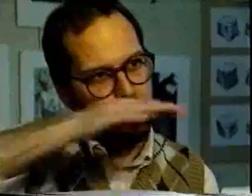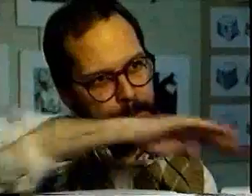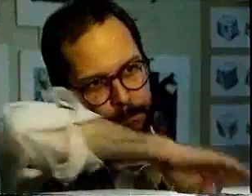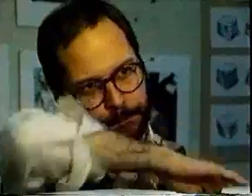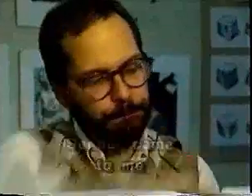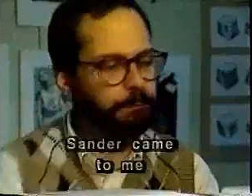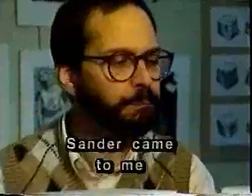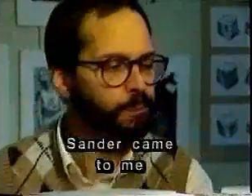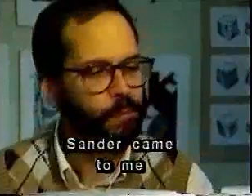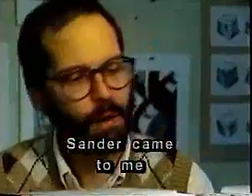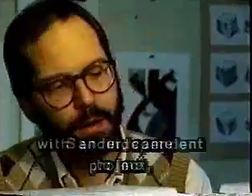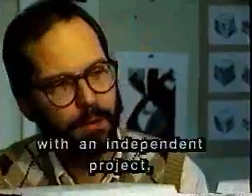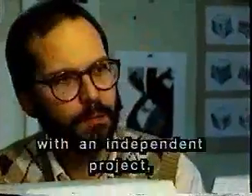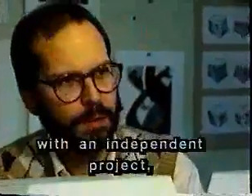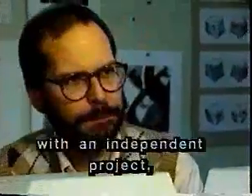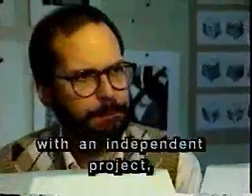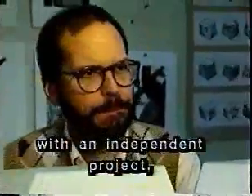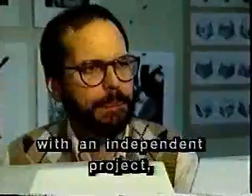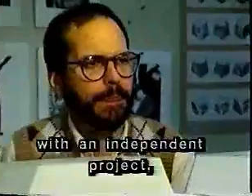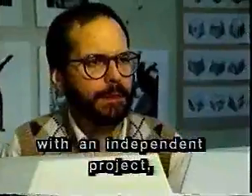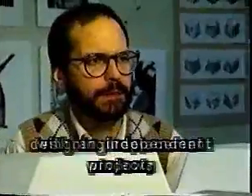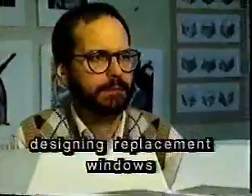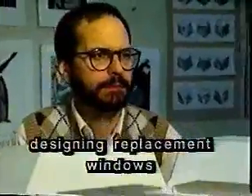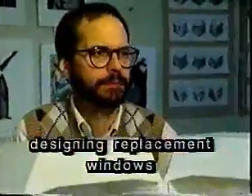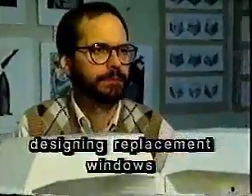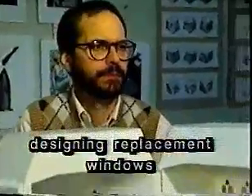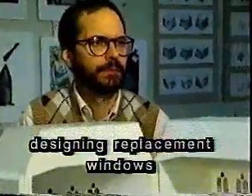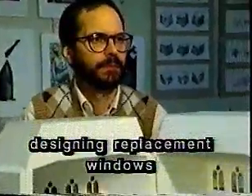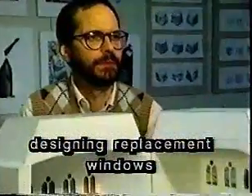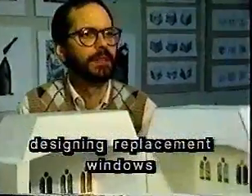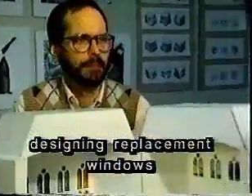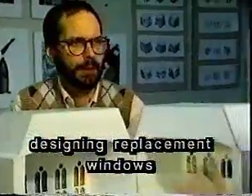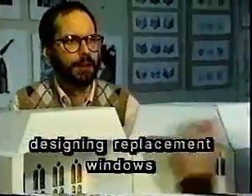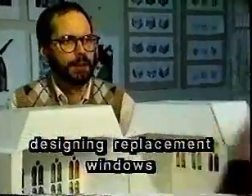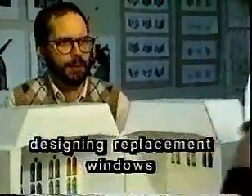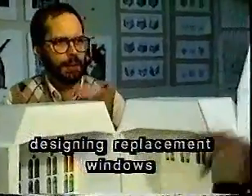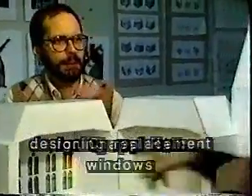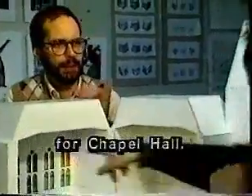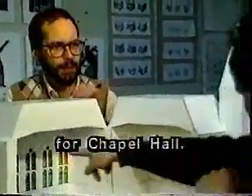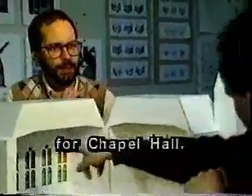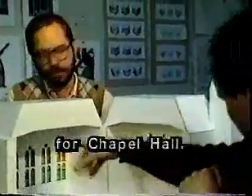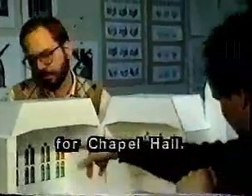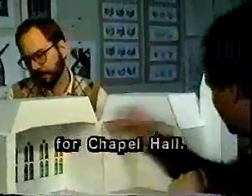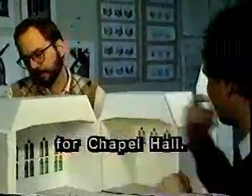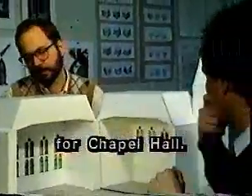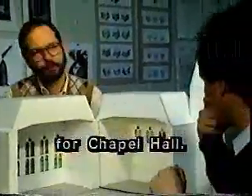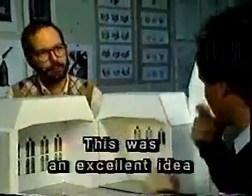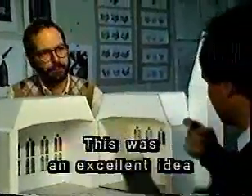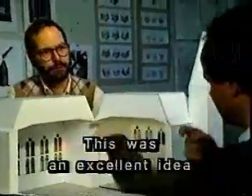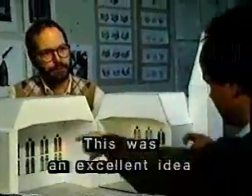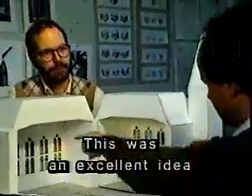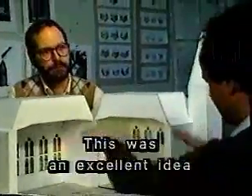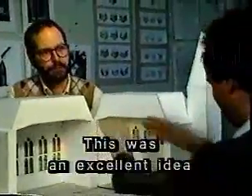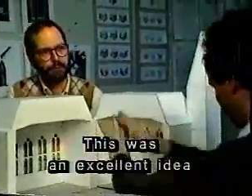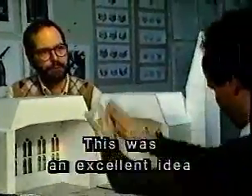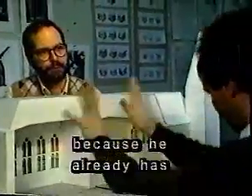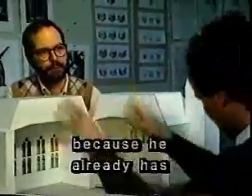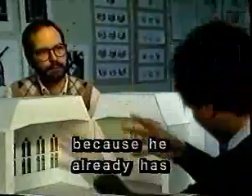Sander came to me with an independent project, designing replacement windows for Chapel Hall. This was an excellent idea because he